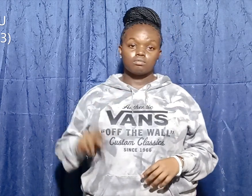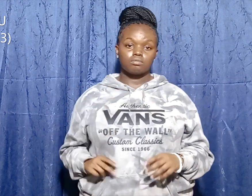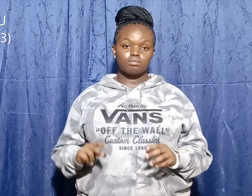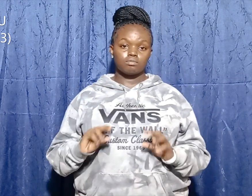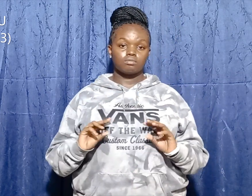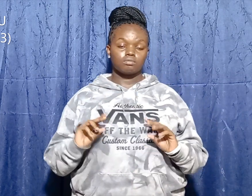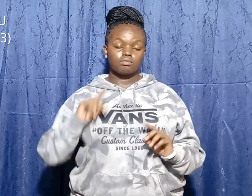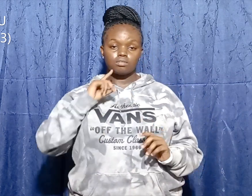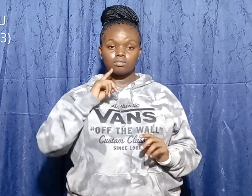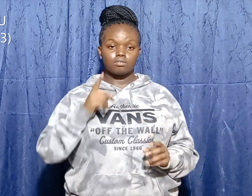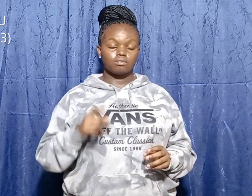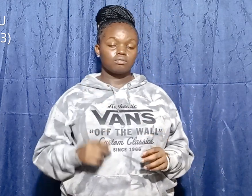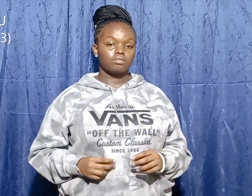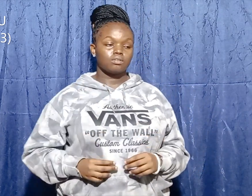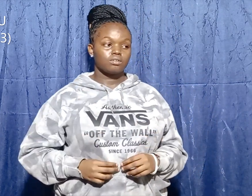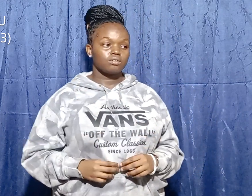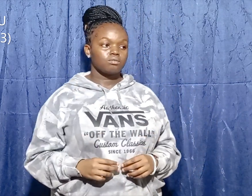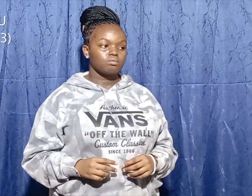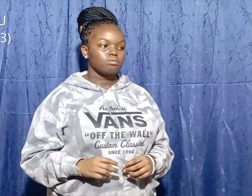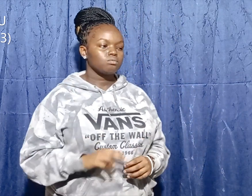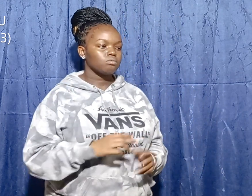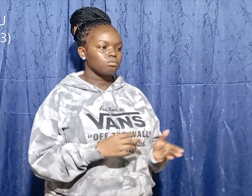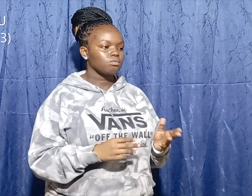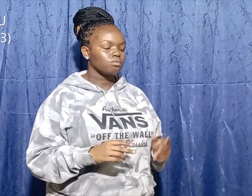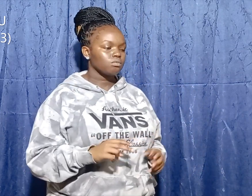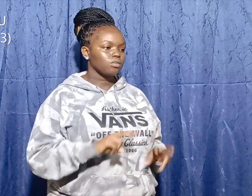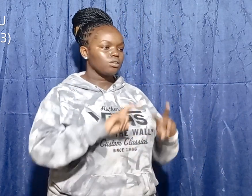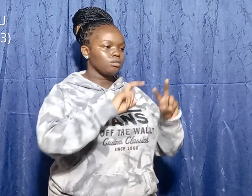Go and search who is the father of this small boy.